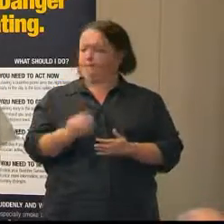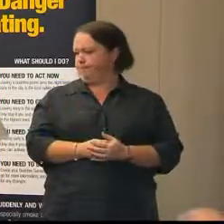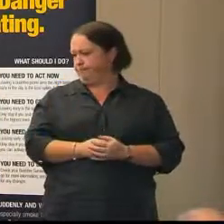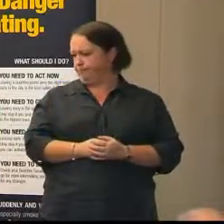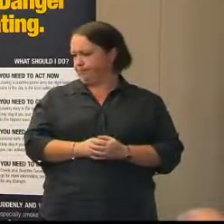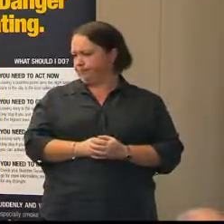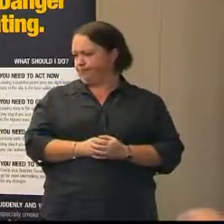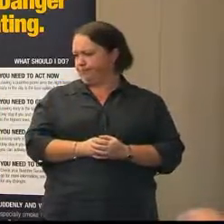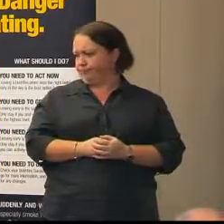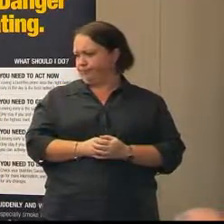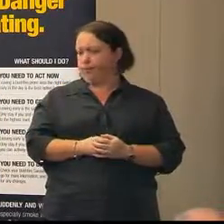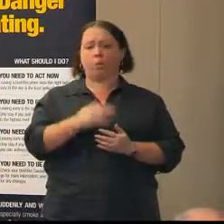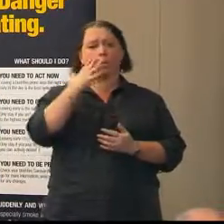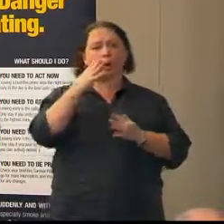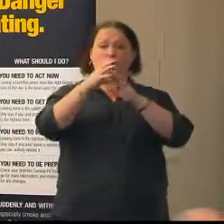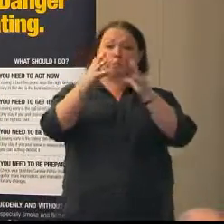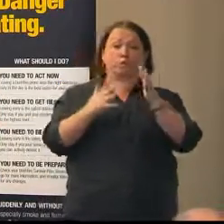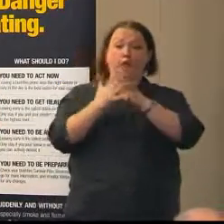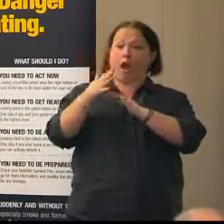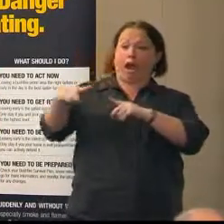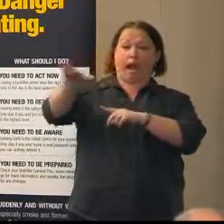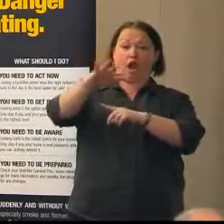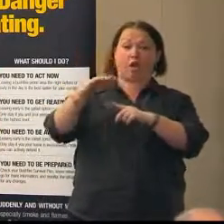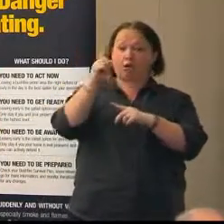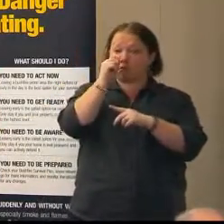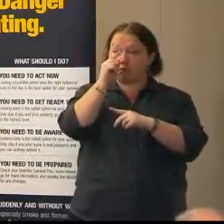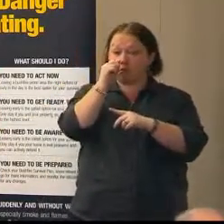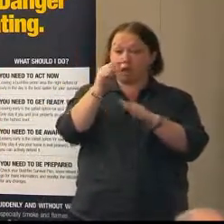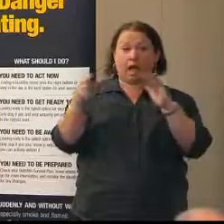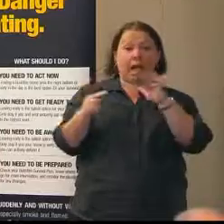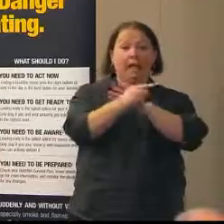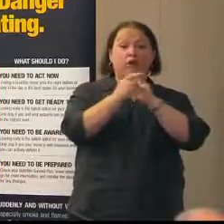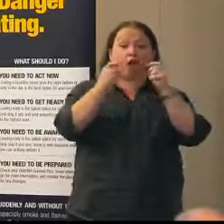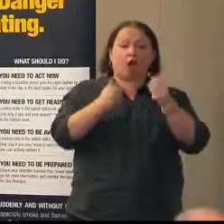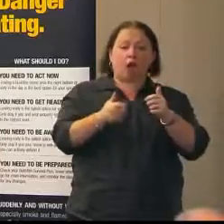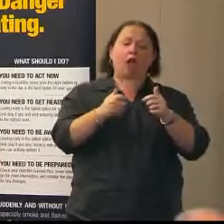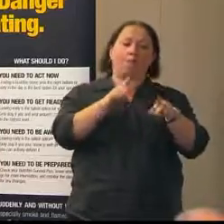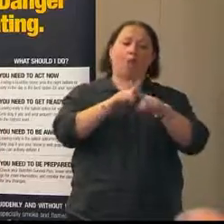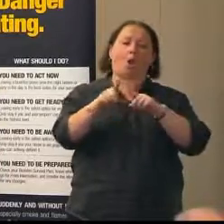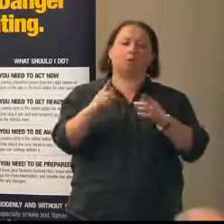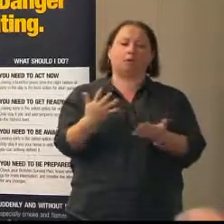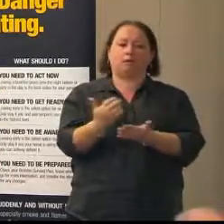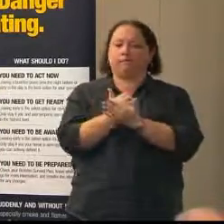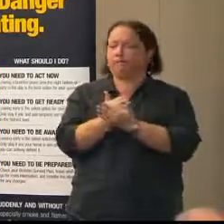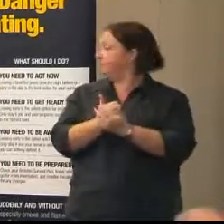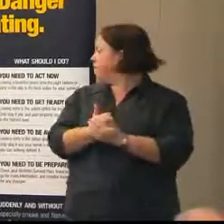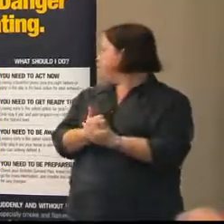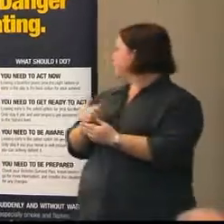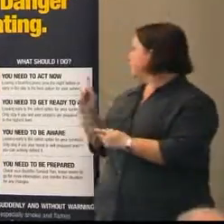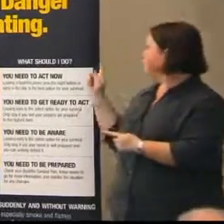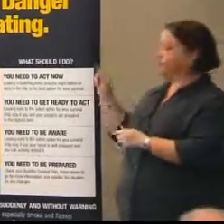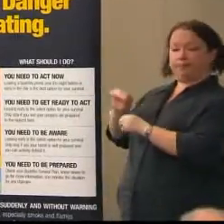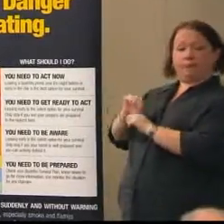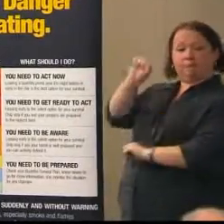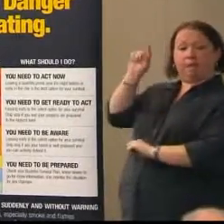Leaving a bushfire prone area early is always the safest option. The banners that we put